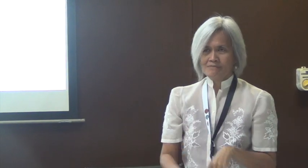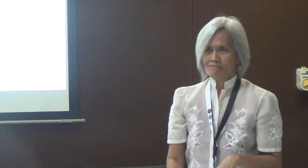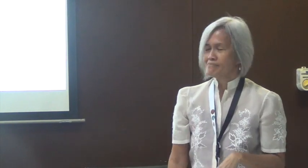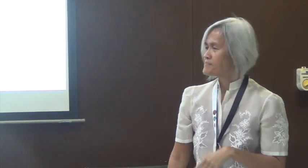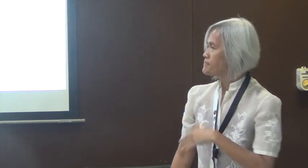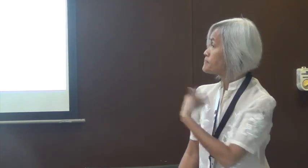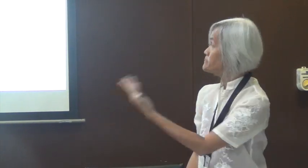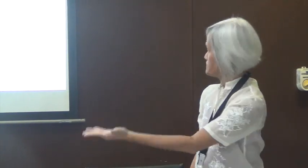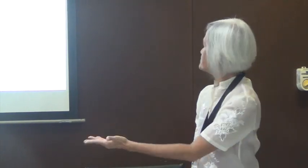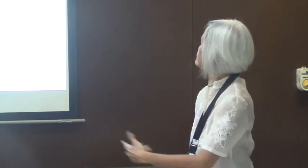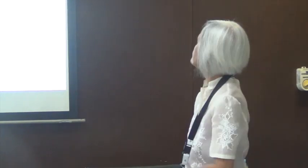also in the Visayas.